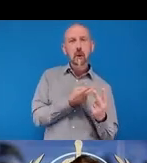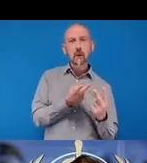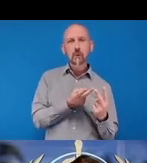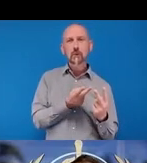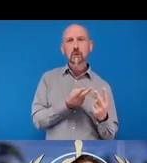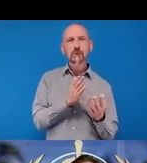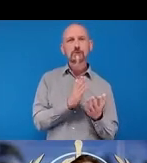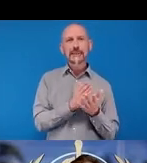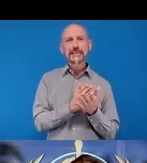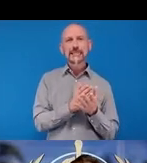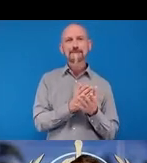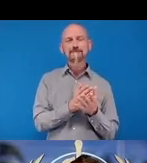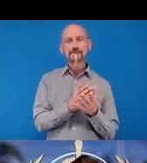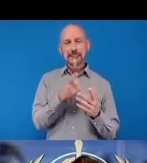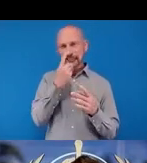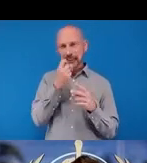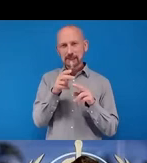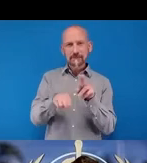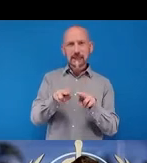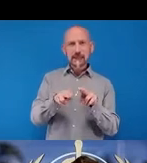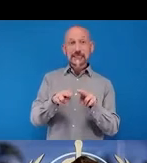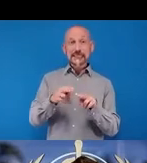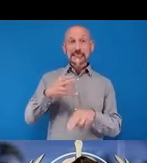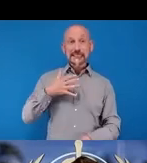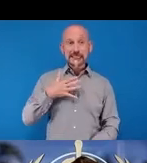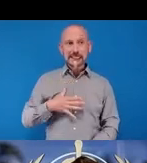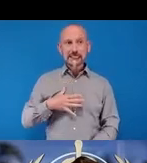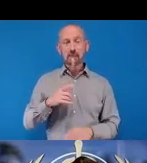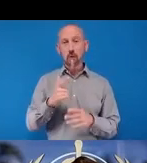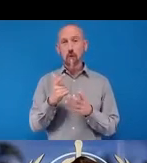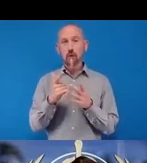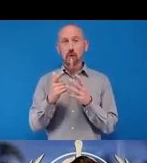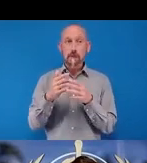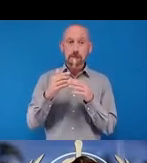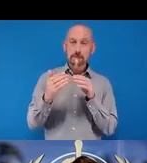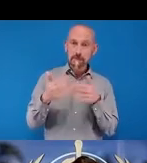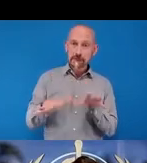need and unmet need of eye care. Alakos